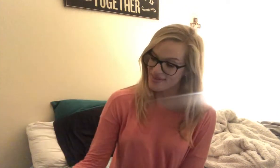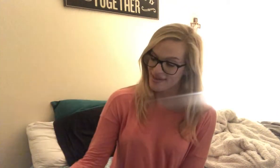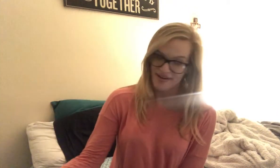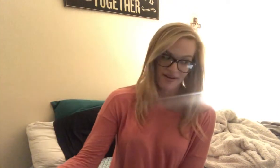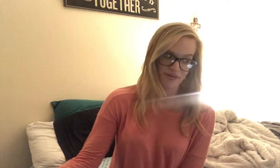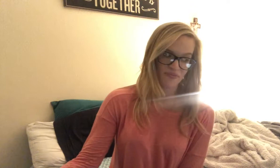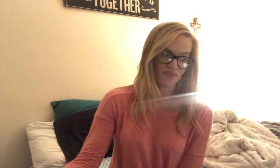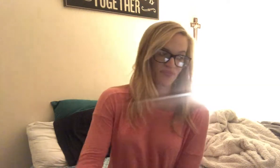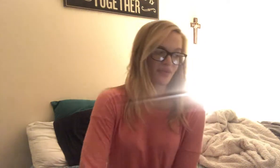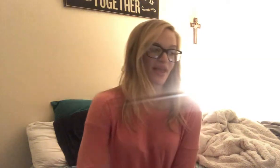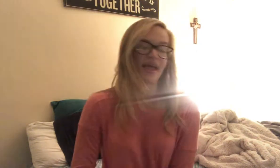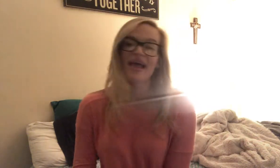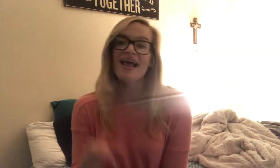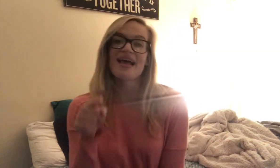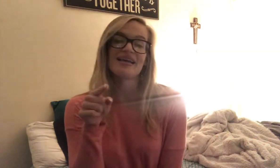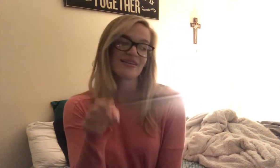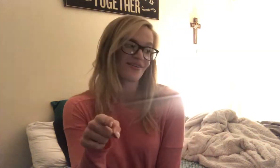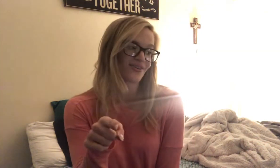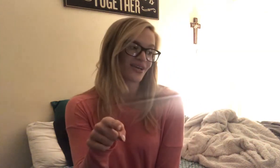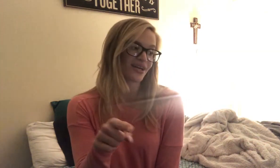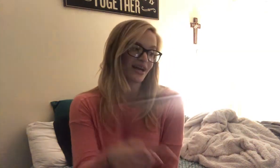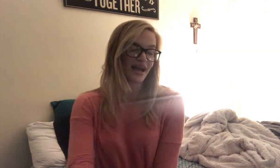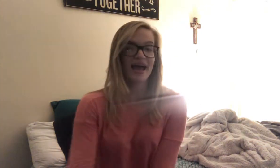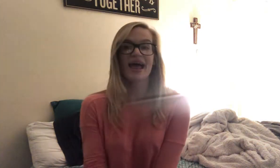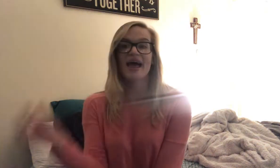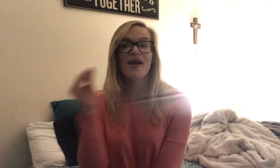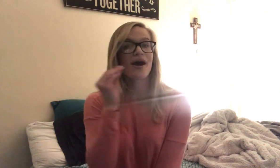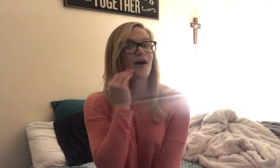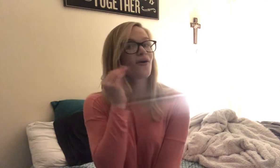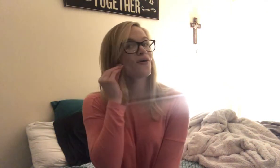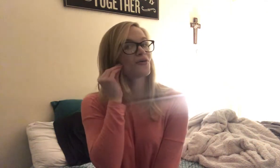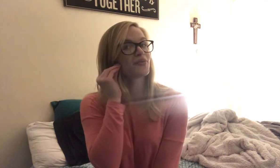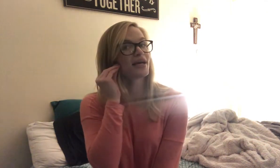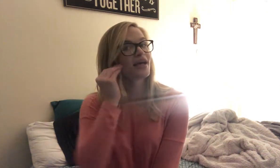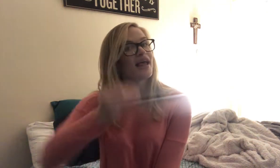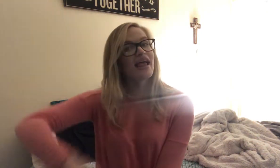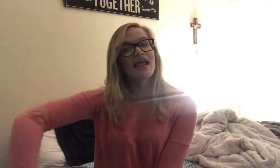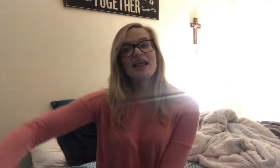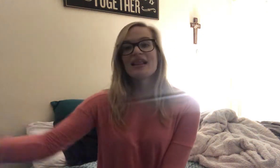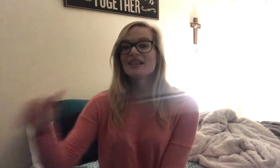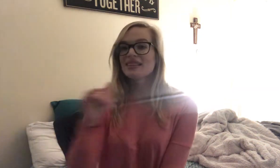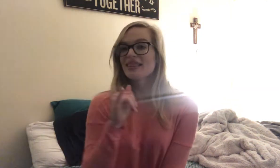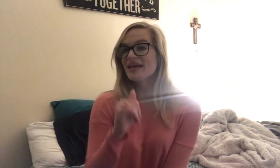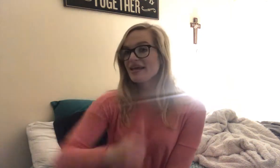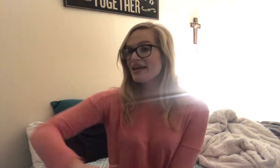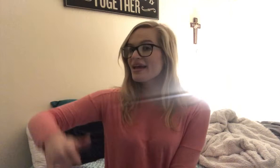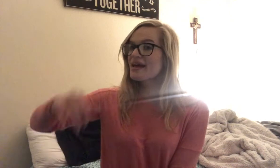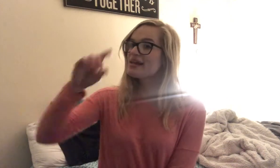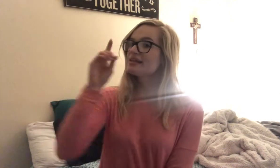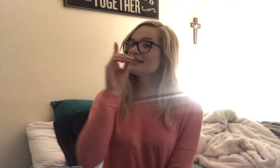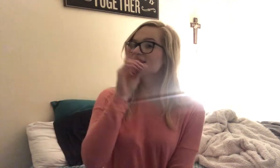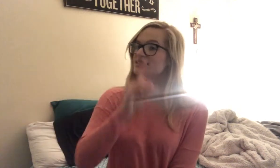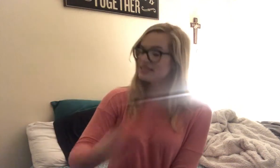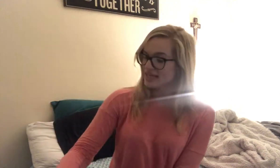there. And you're. At home. Like. Damn.